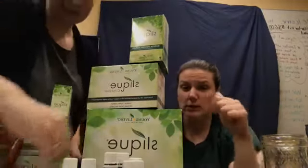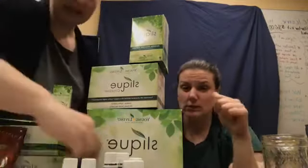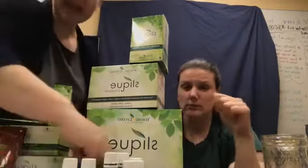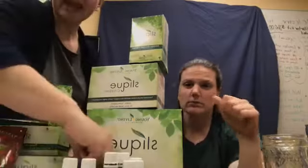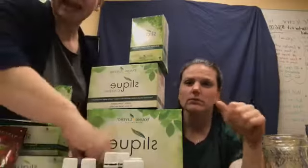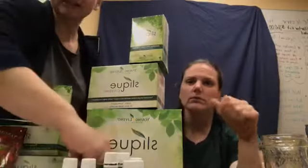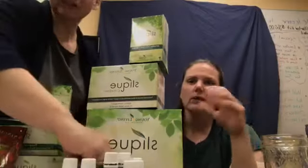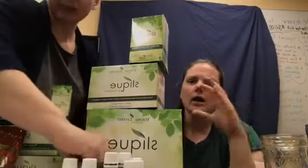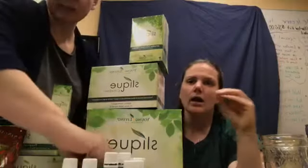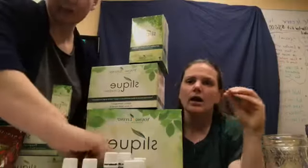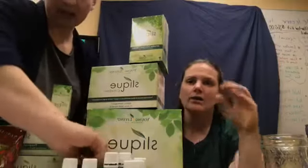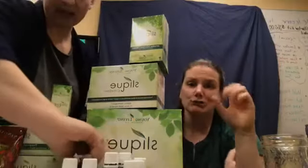And, Stress Away.